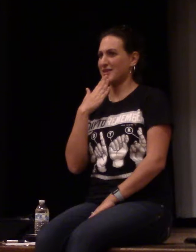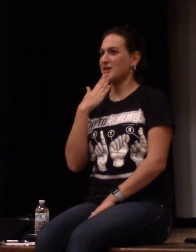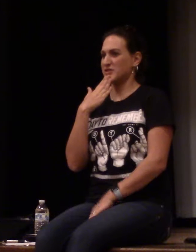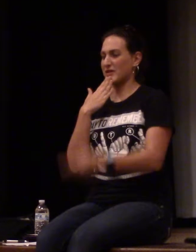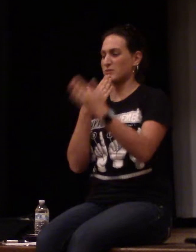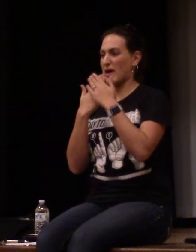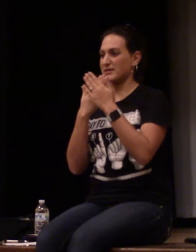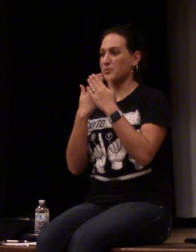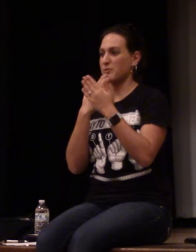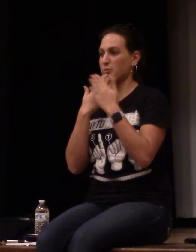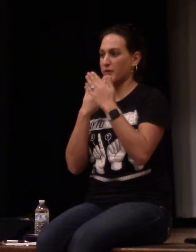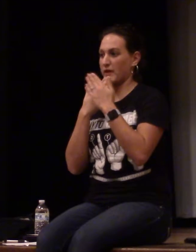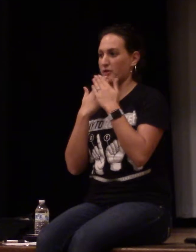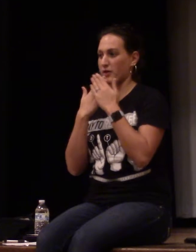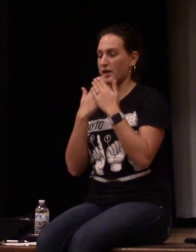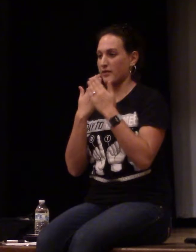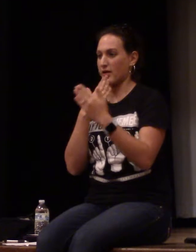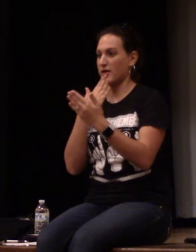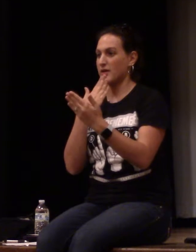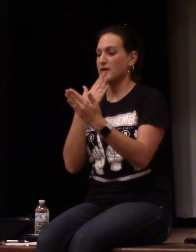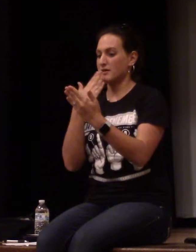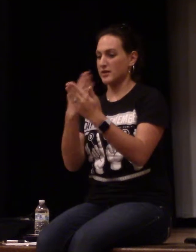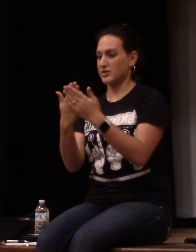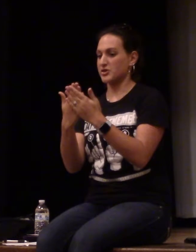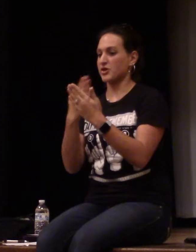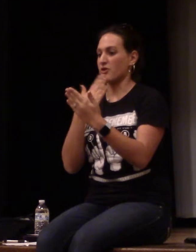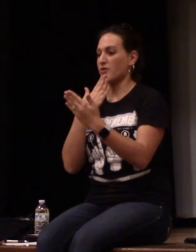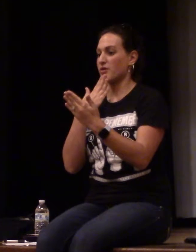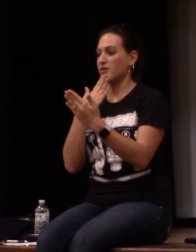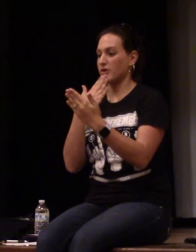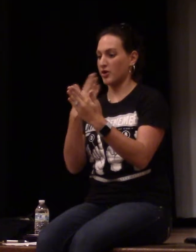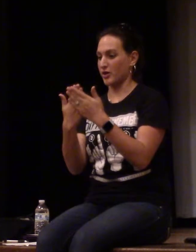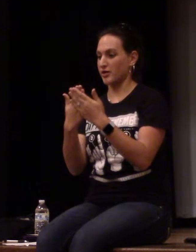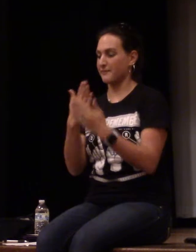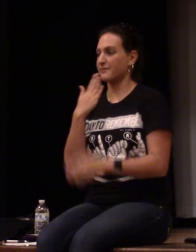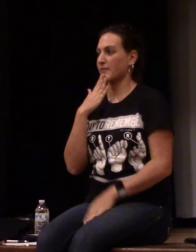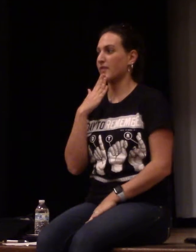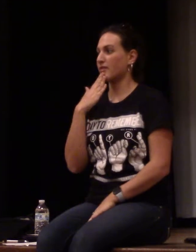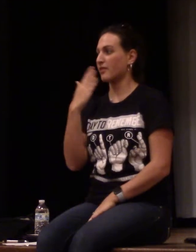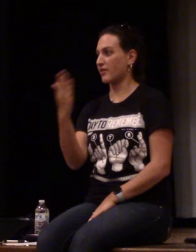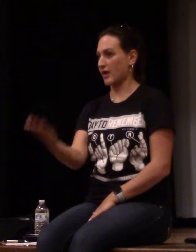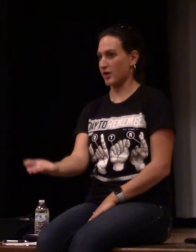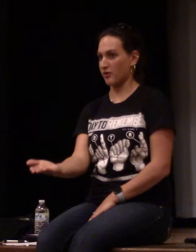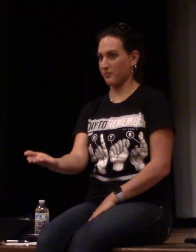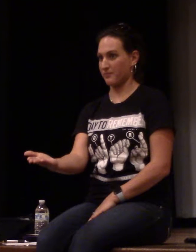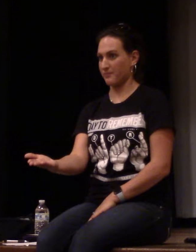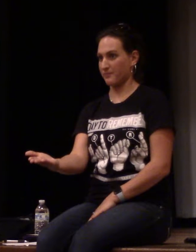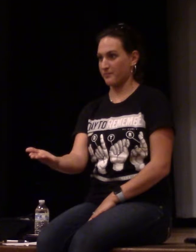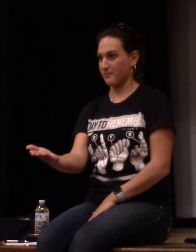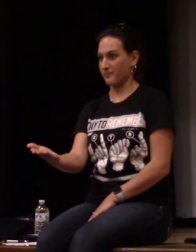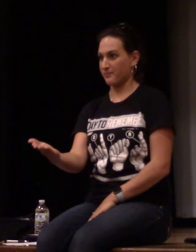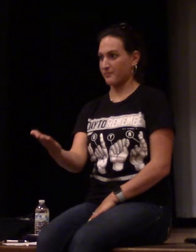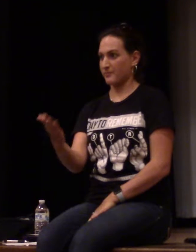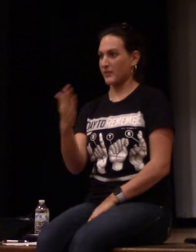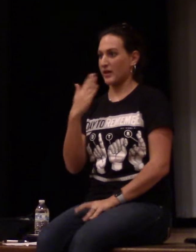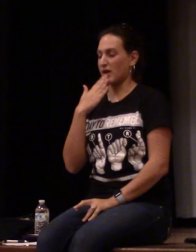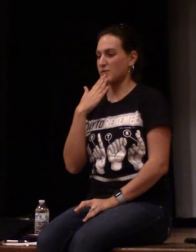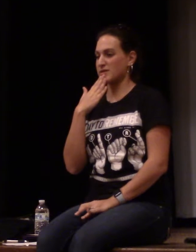So that's why some people put that other hand there, just to show, good, thank you. And I was,